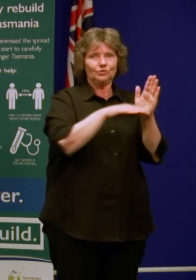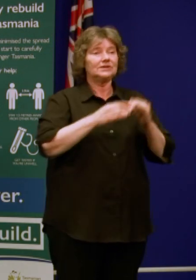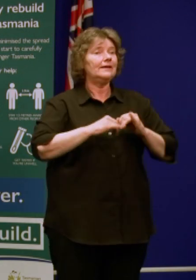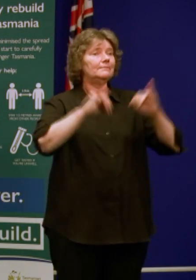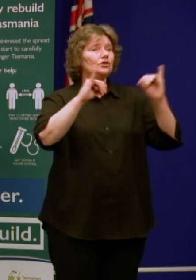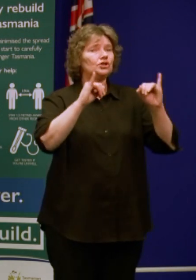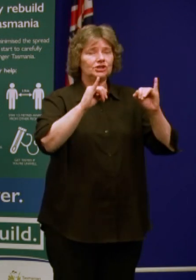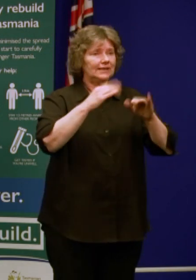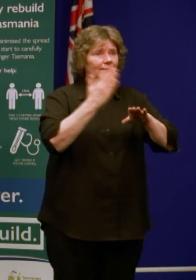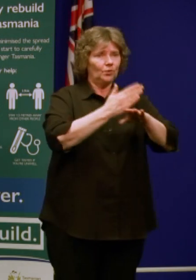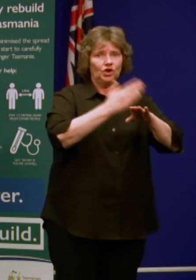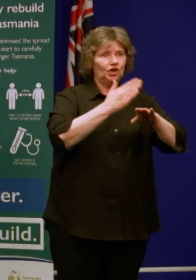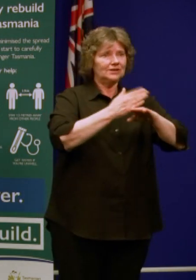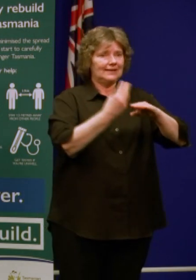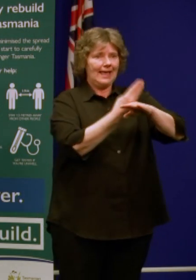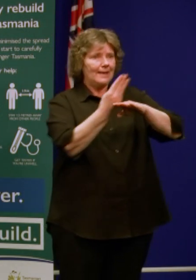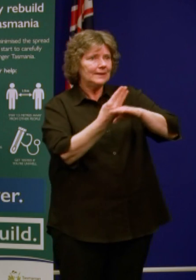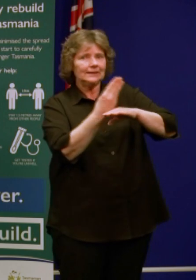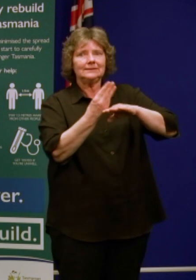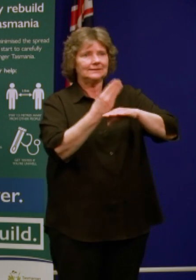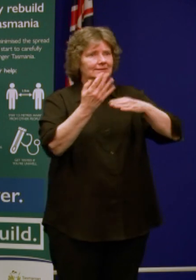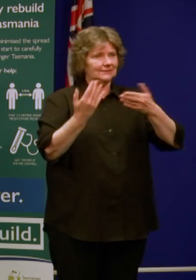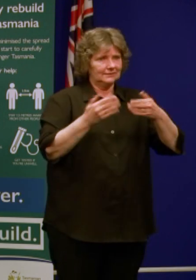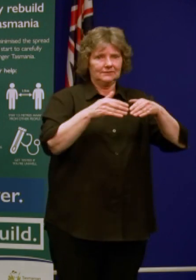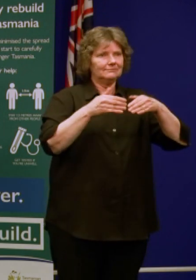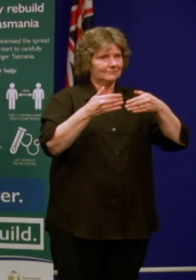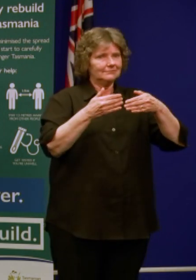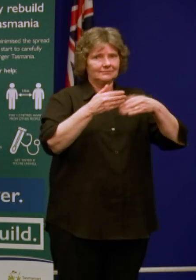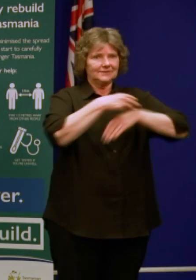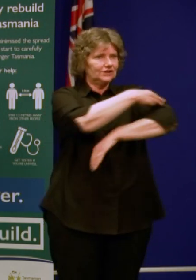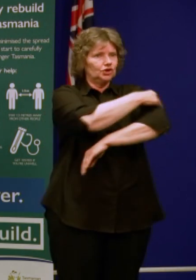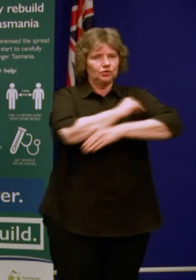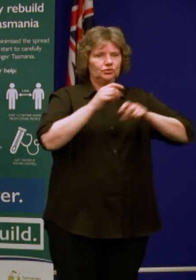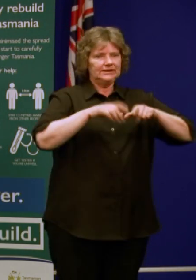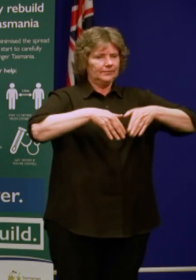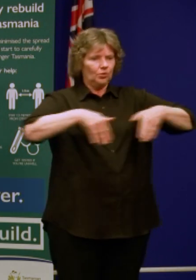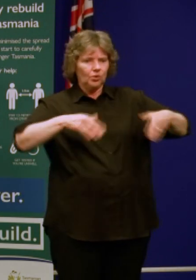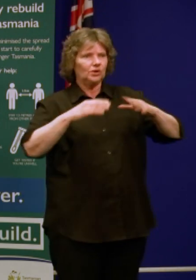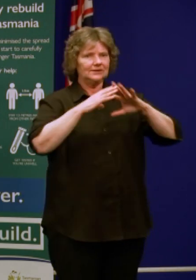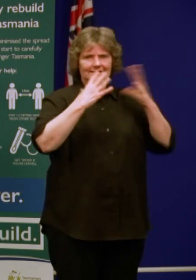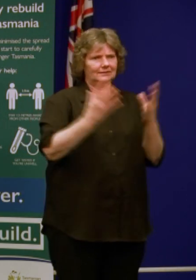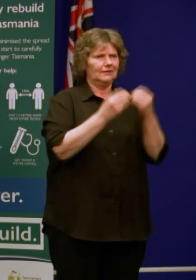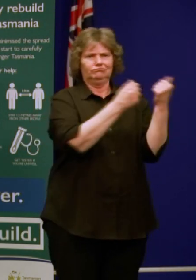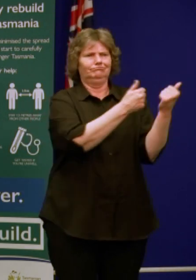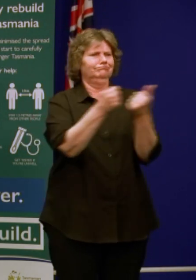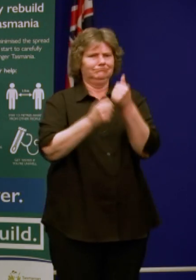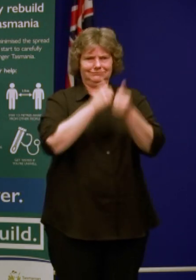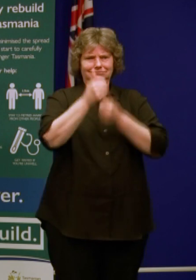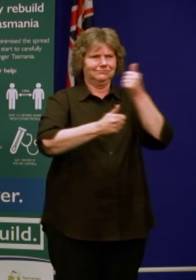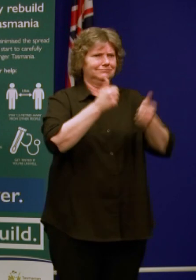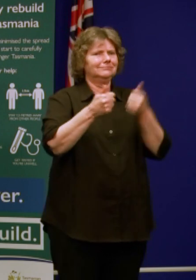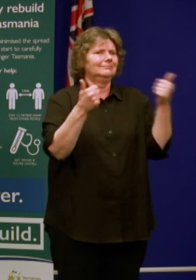for the work that they have done. In terms of other steps that we're putting in place, at